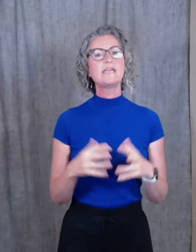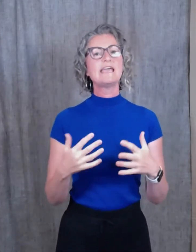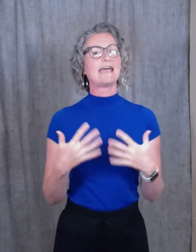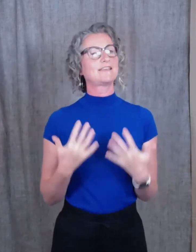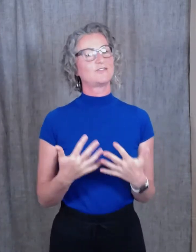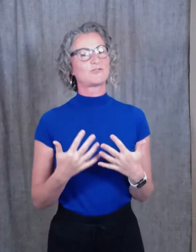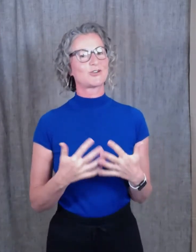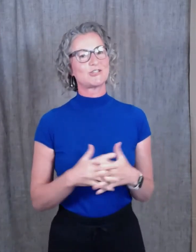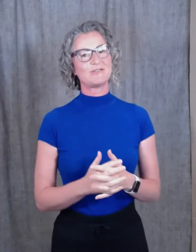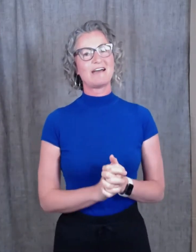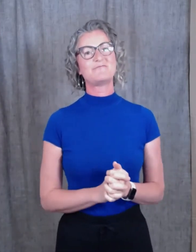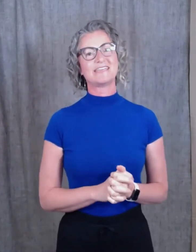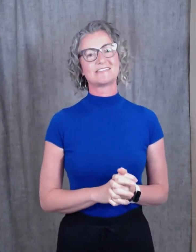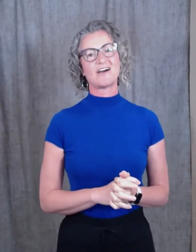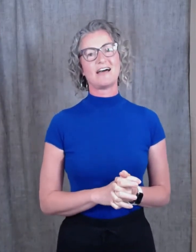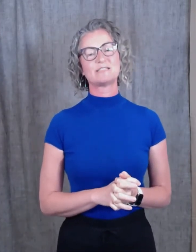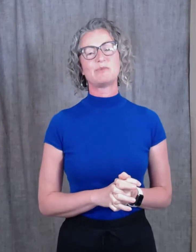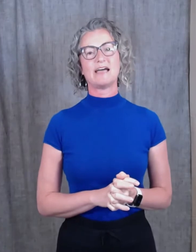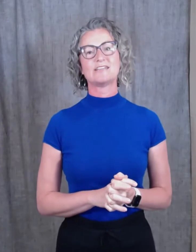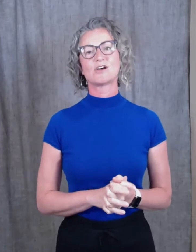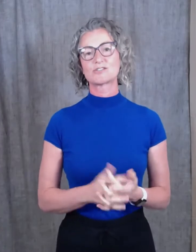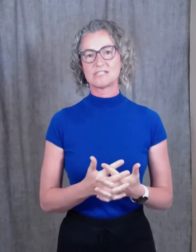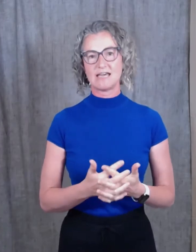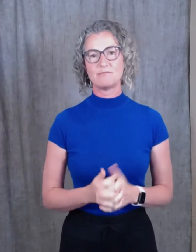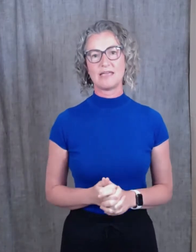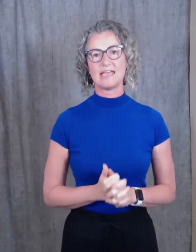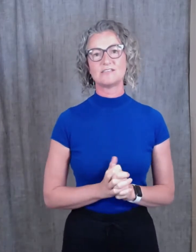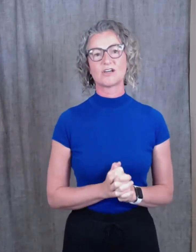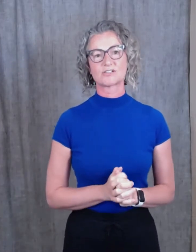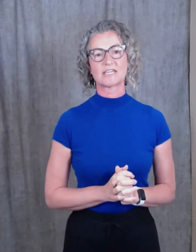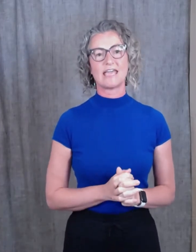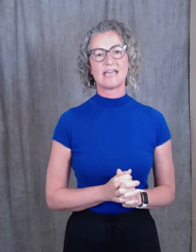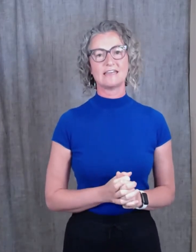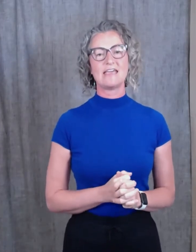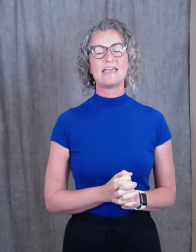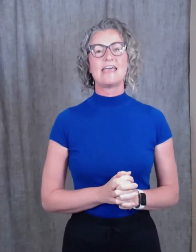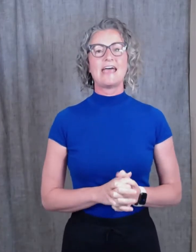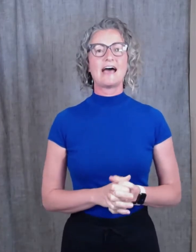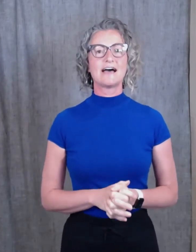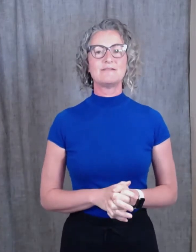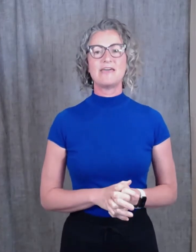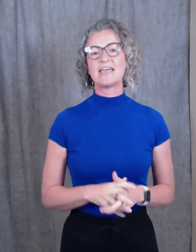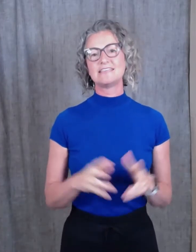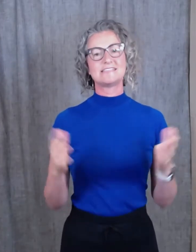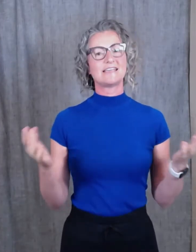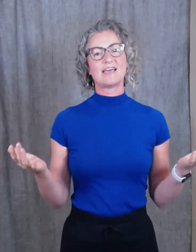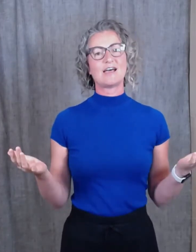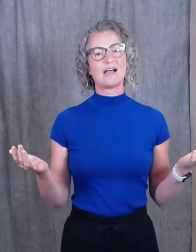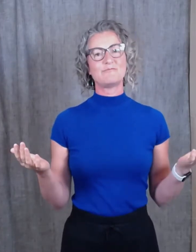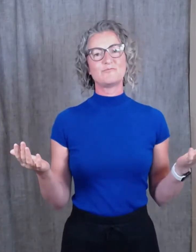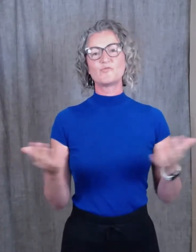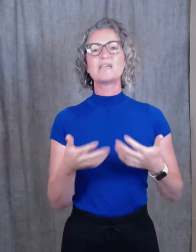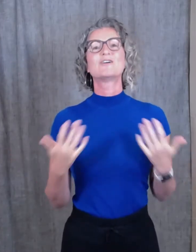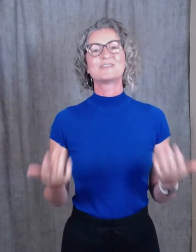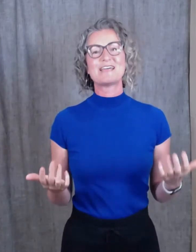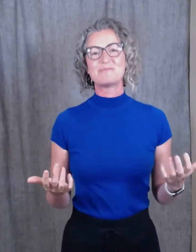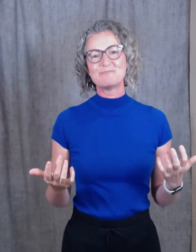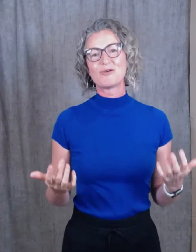had the good fortune of being taught by Dr. Deb and Dr. Can. And we couldn't have been more